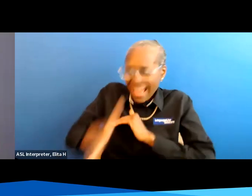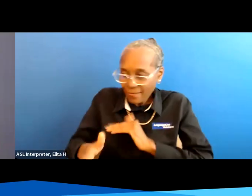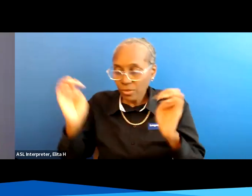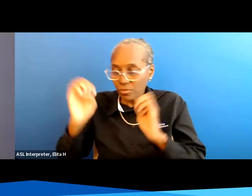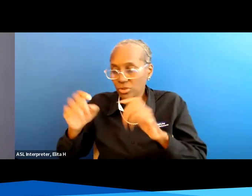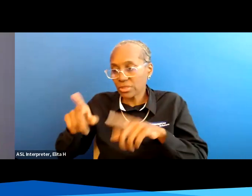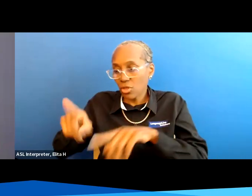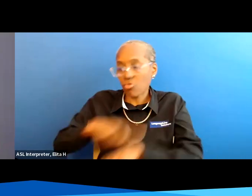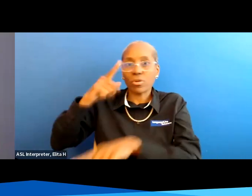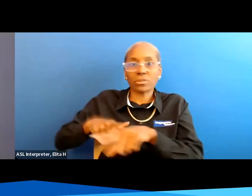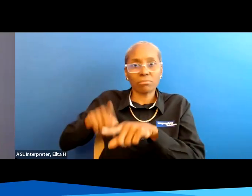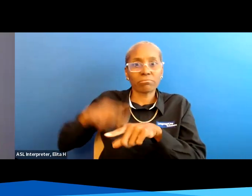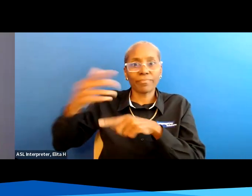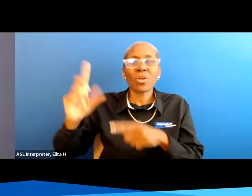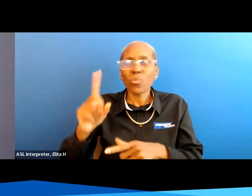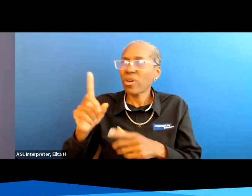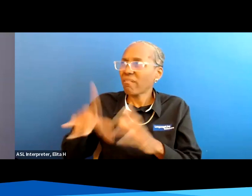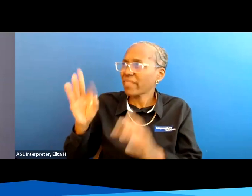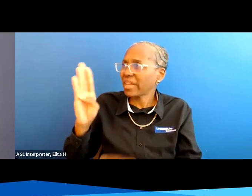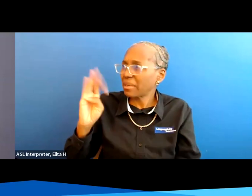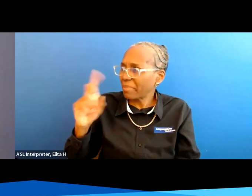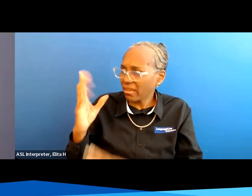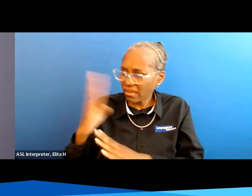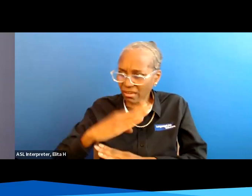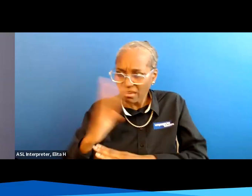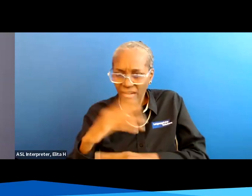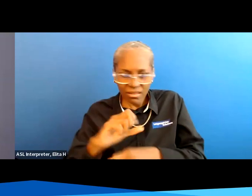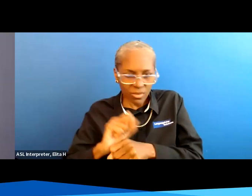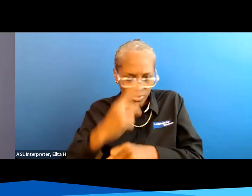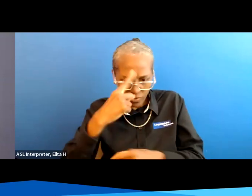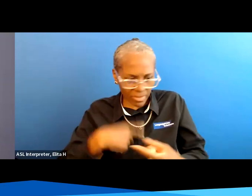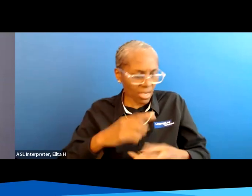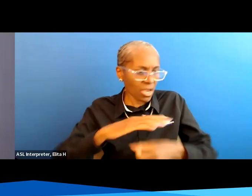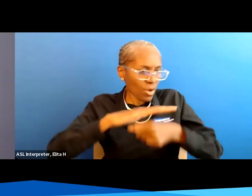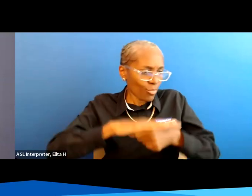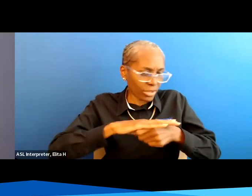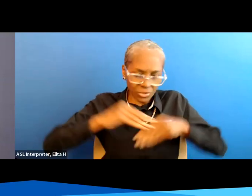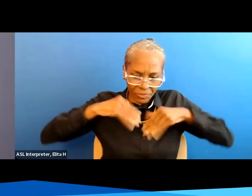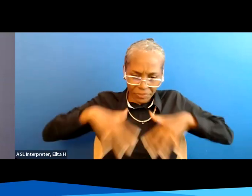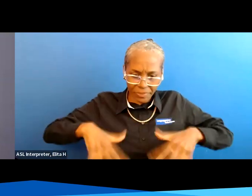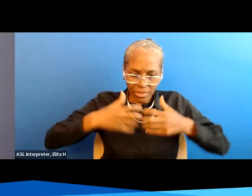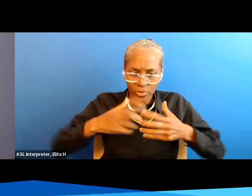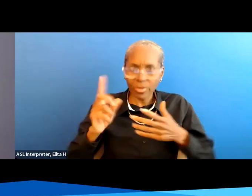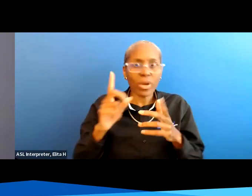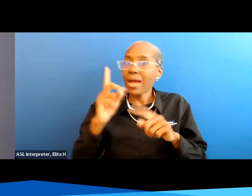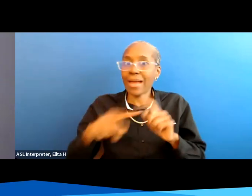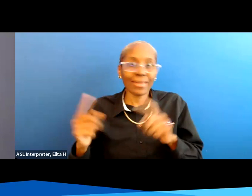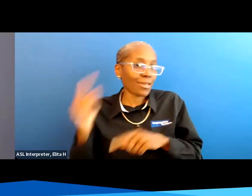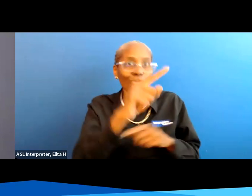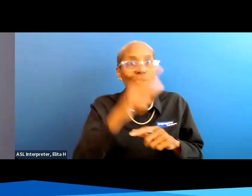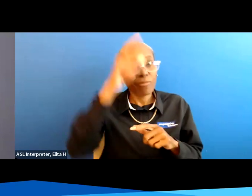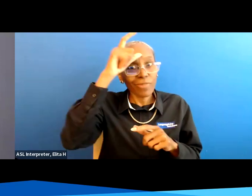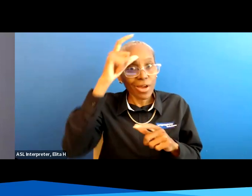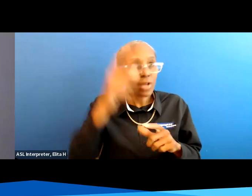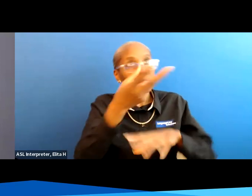the long run where am i going to get a bed that works for me where am i going to get my pressure dispersing equipment i can't go to the firehouse